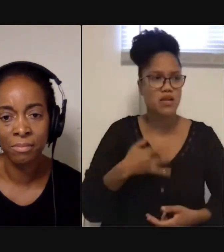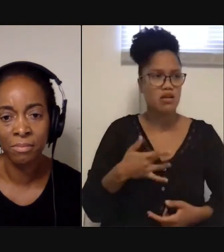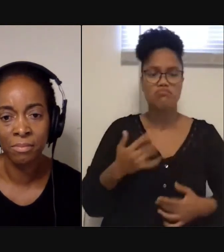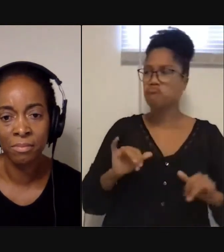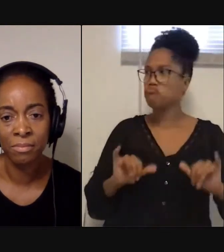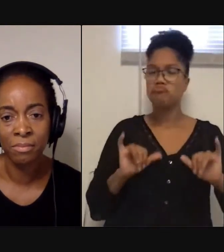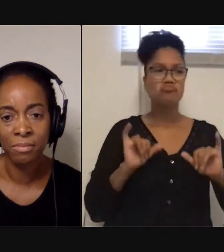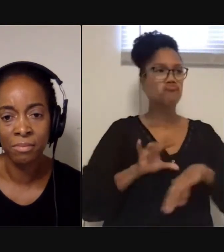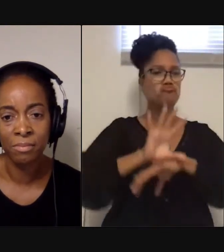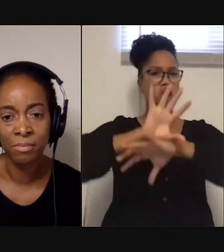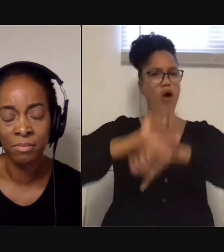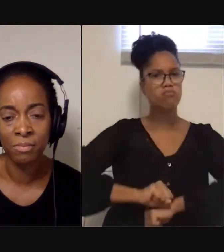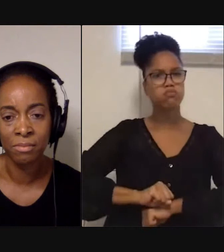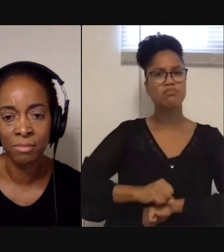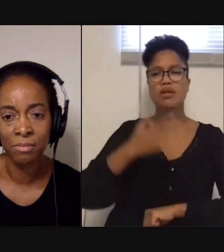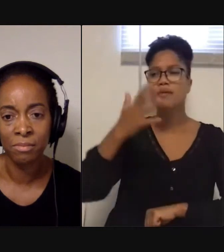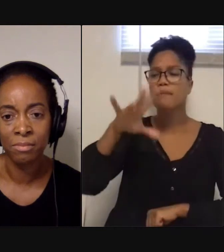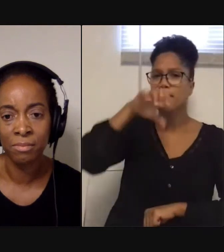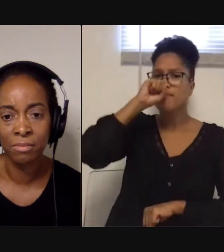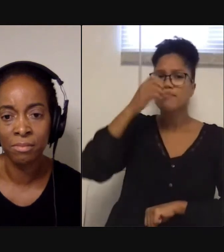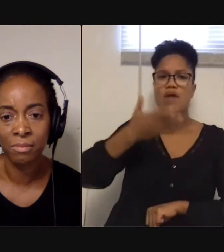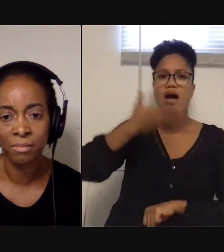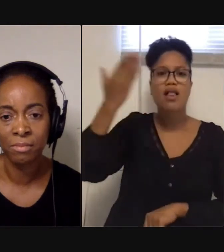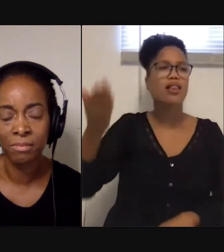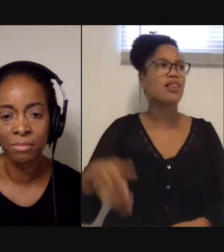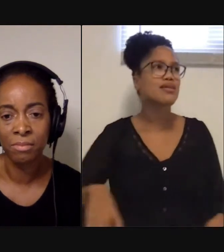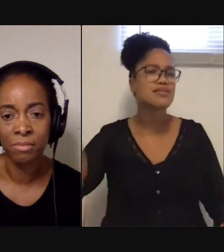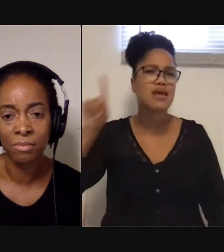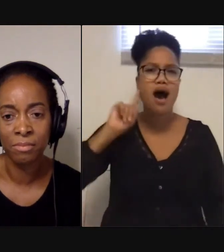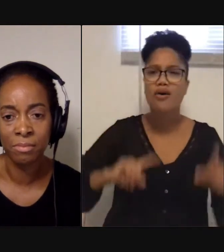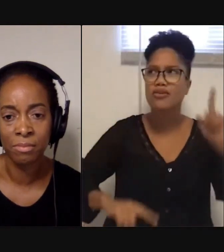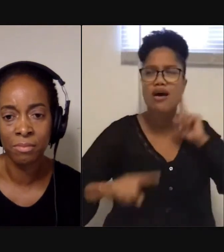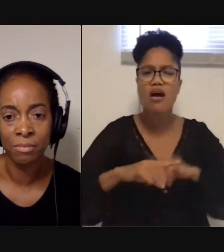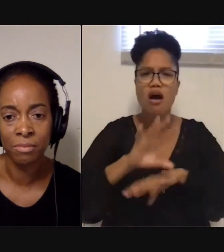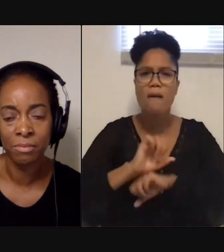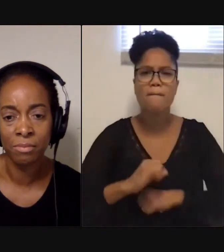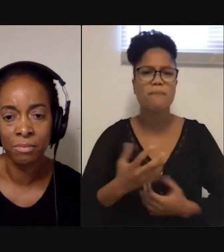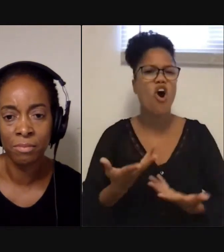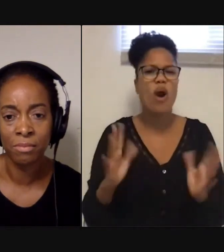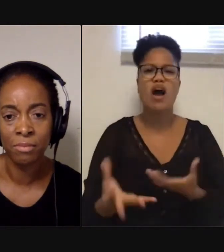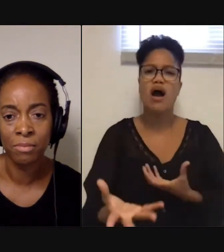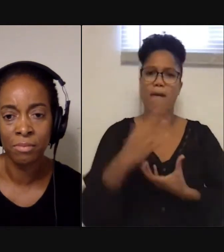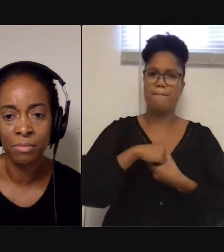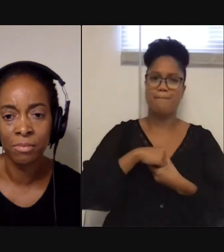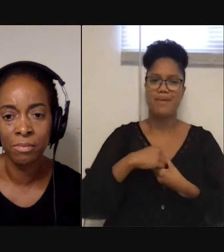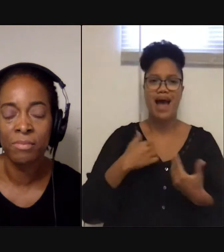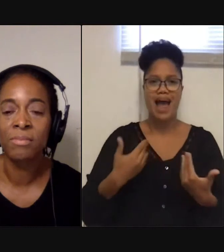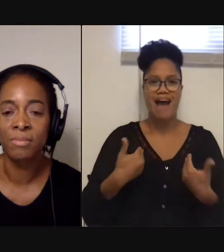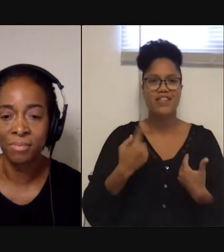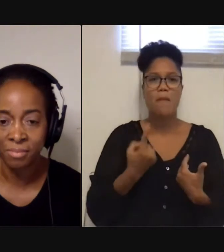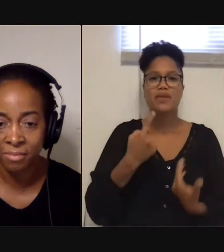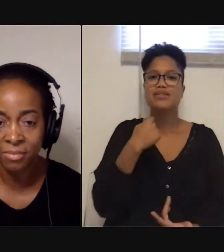sounds and the smells and the sights of that place. And I think internalizing all those things, I had something to say back to that